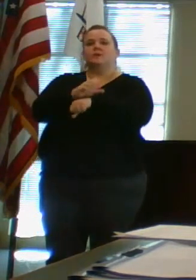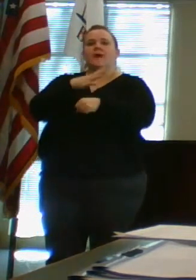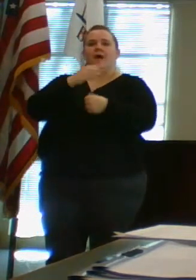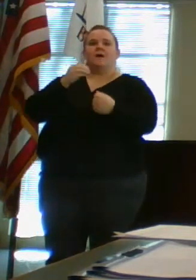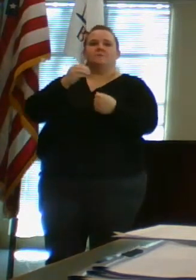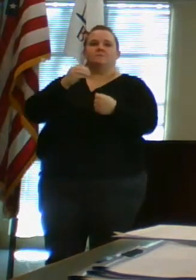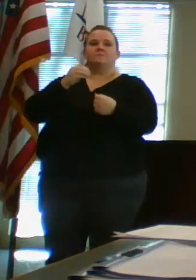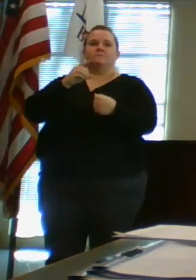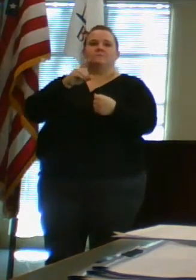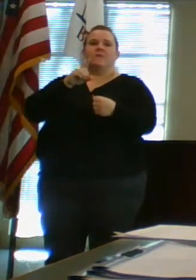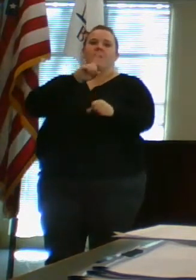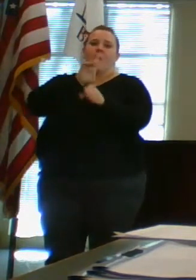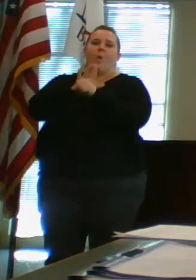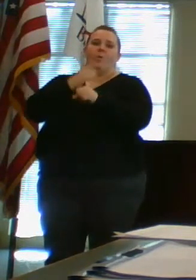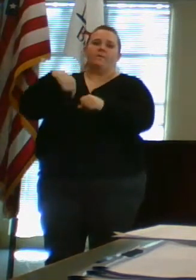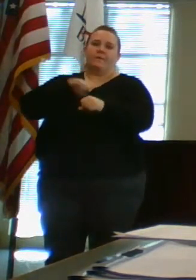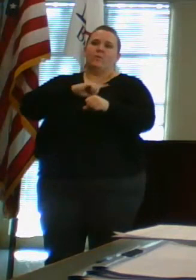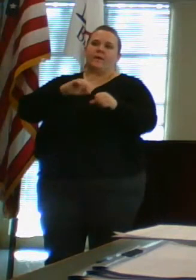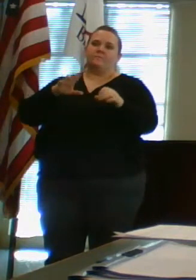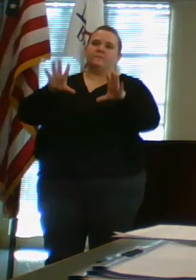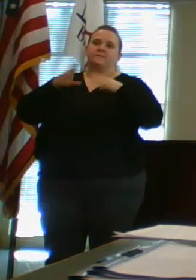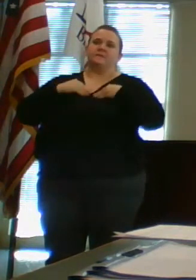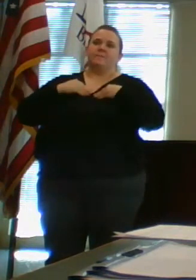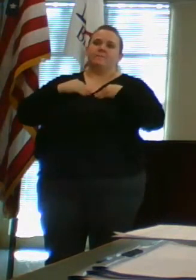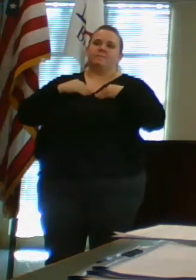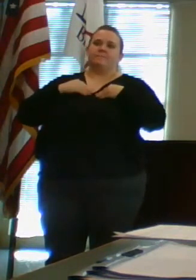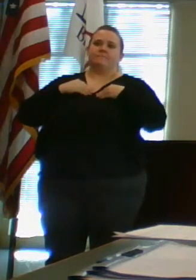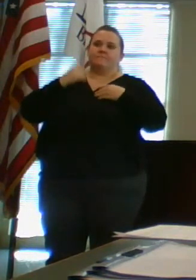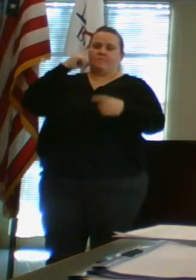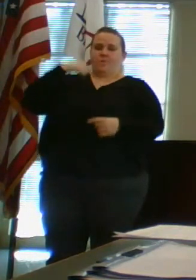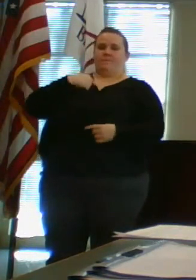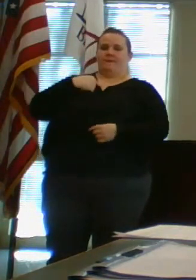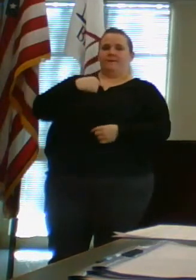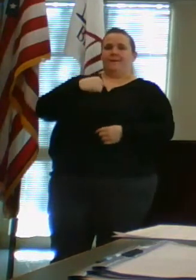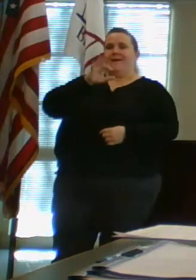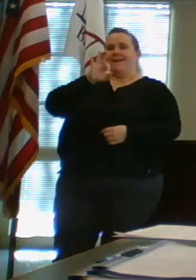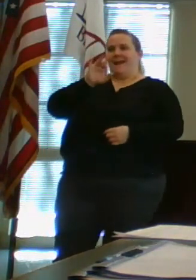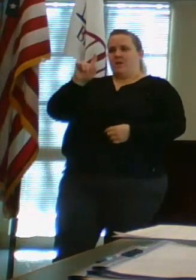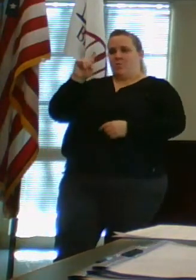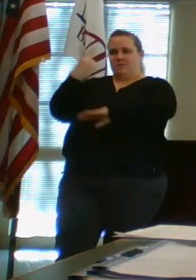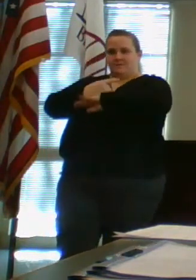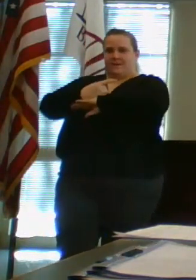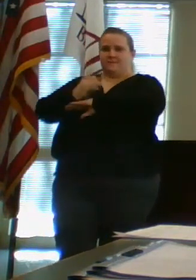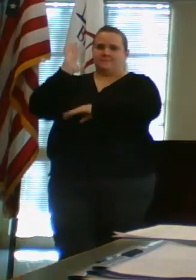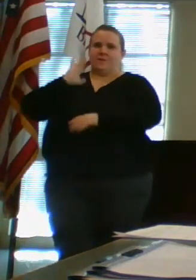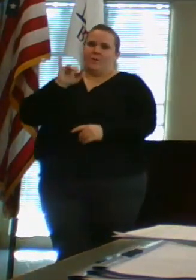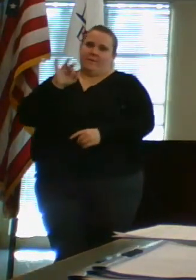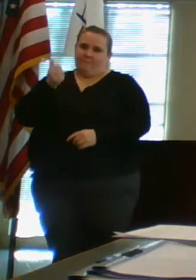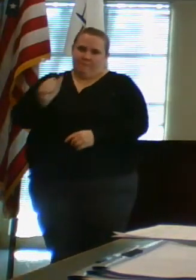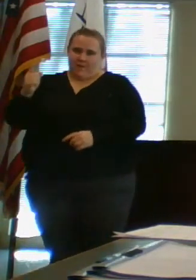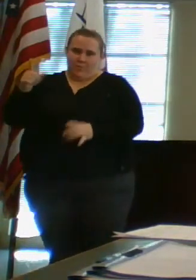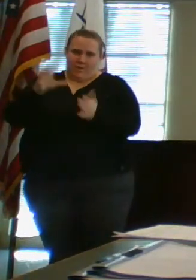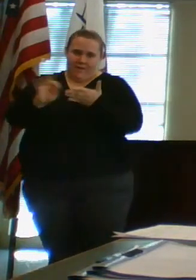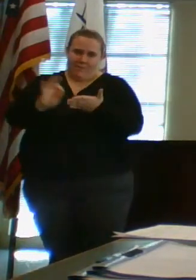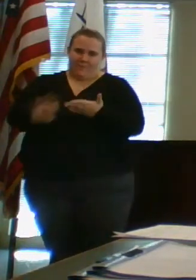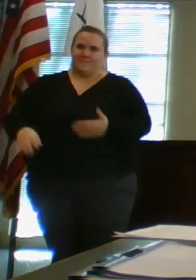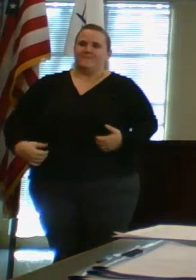notes that we took for me 91 days ago, if anybody's coming.